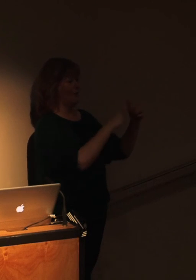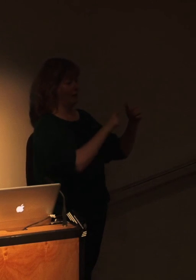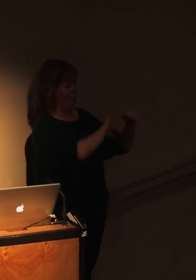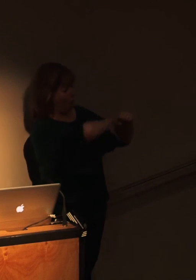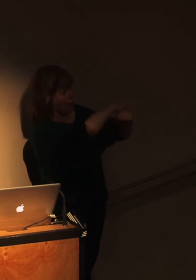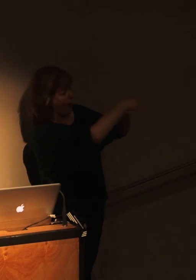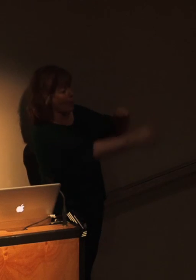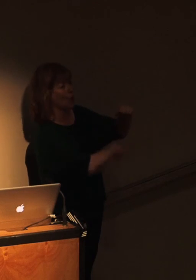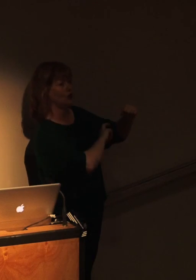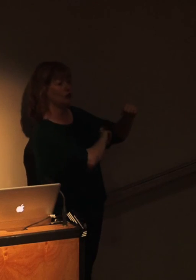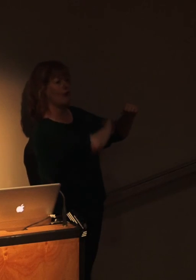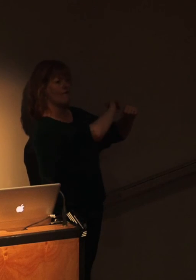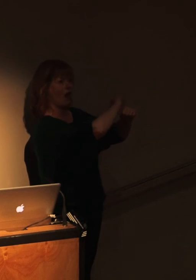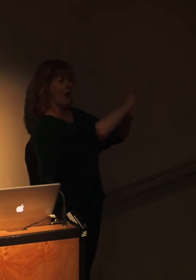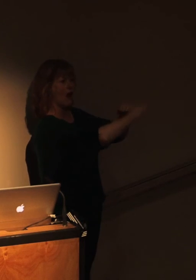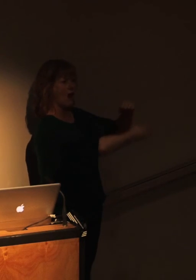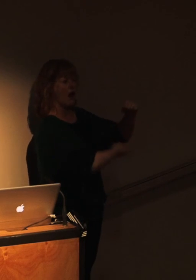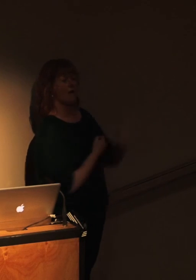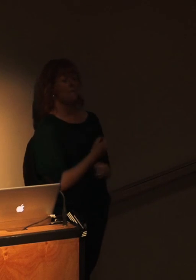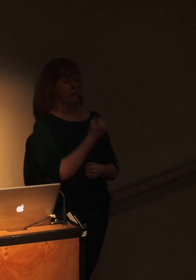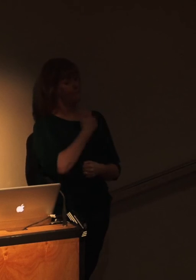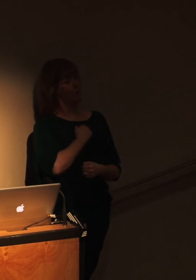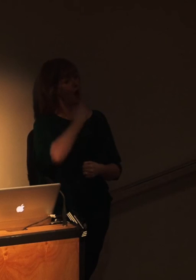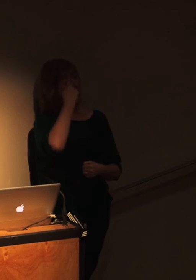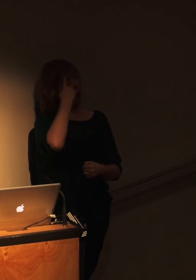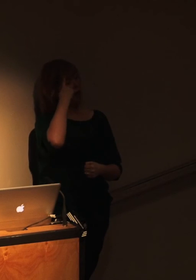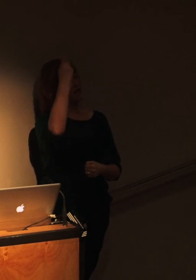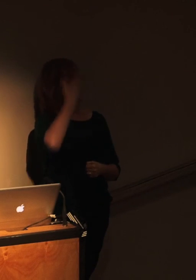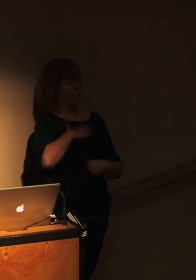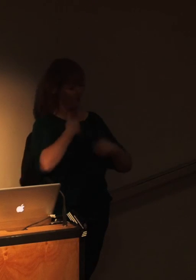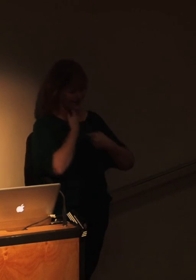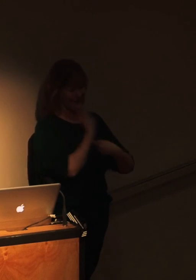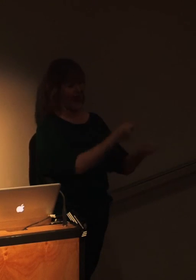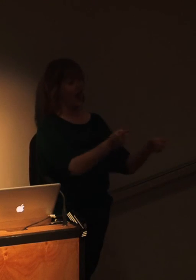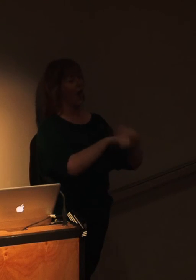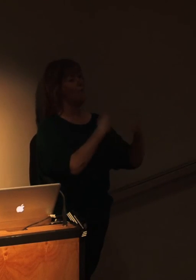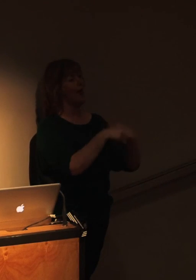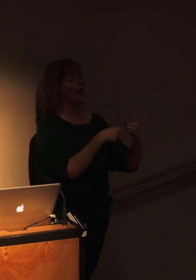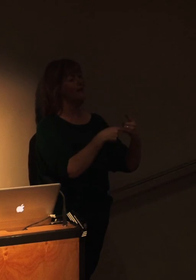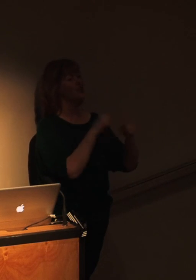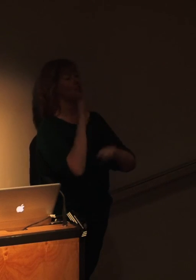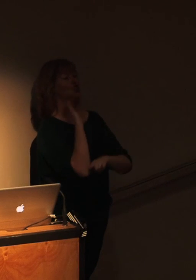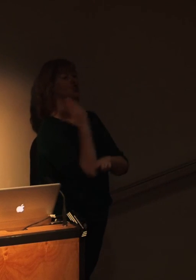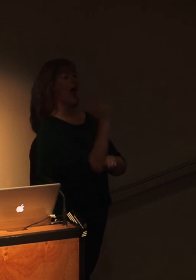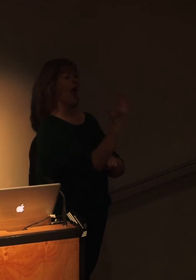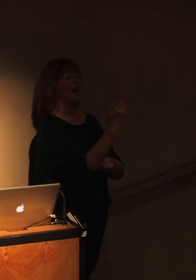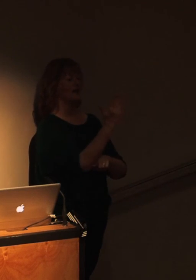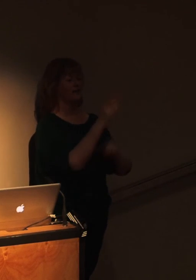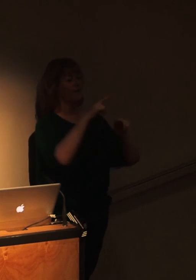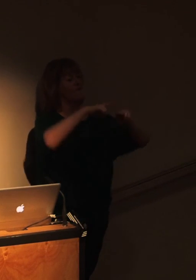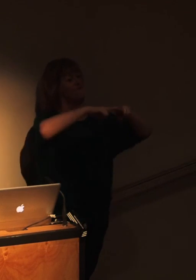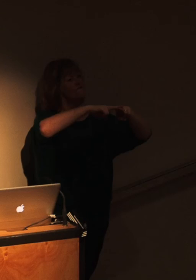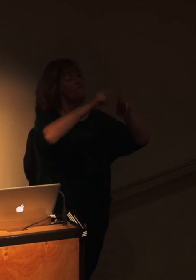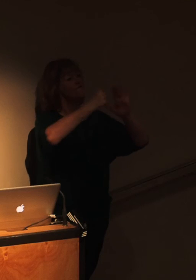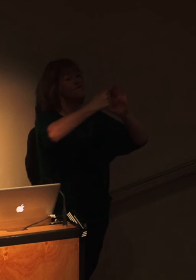across, and my opinion that I wanted to get across, was about shark finning. Now obviously sharks are, everyone sees them,